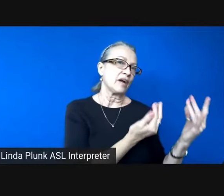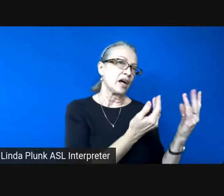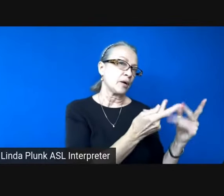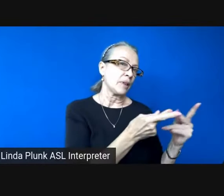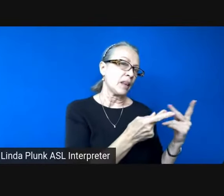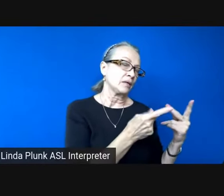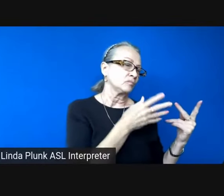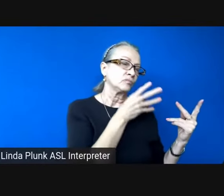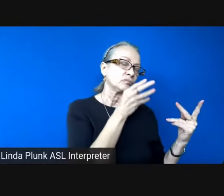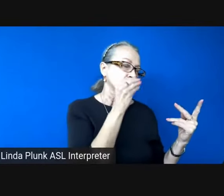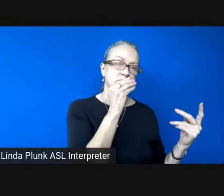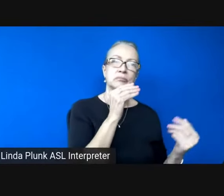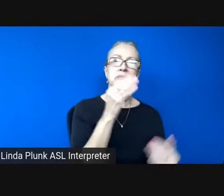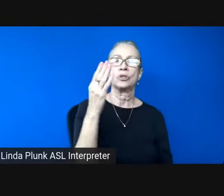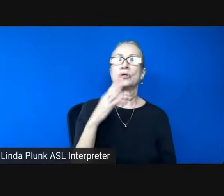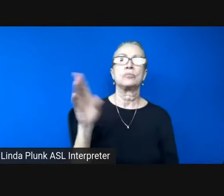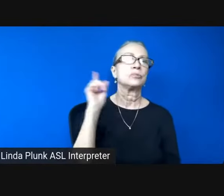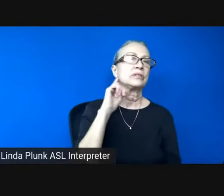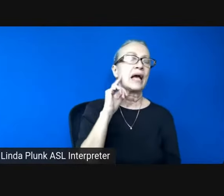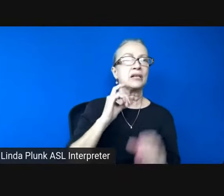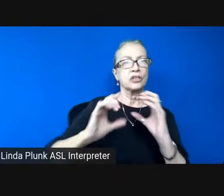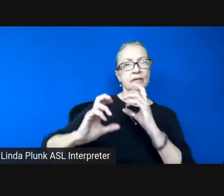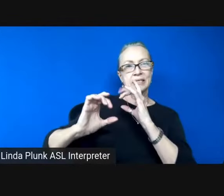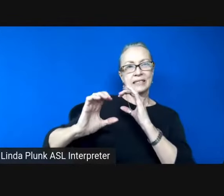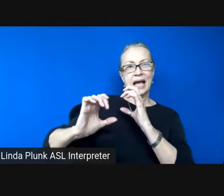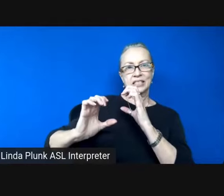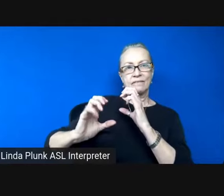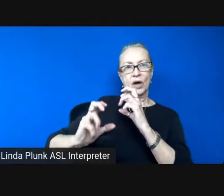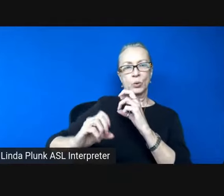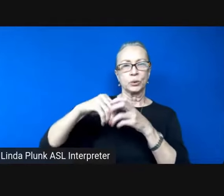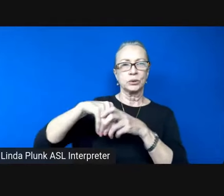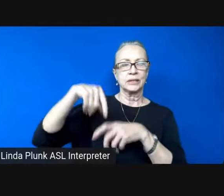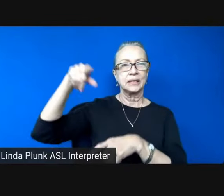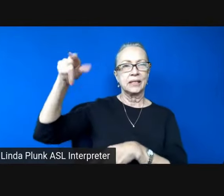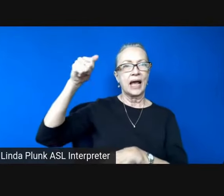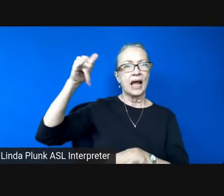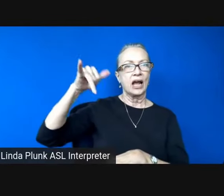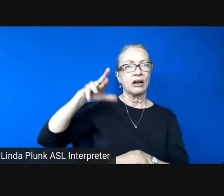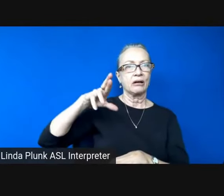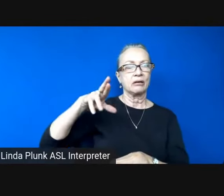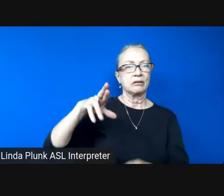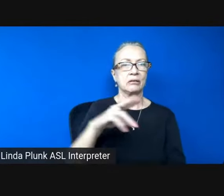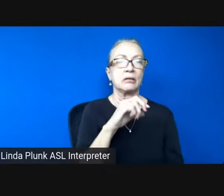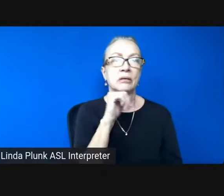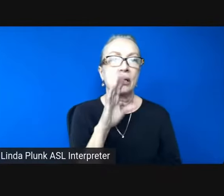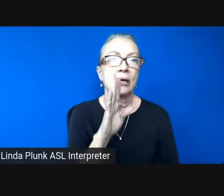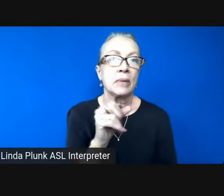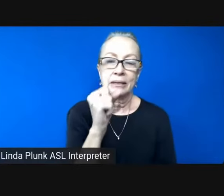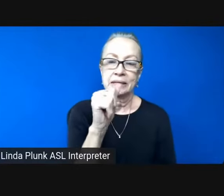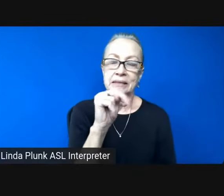blued notes of a saxophone in the air not by sand running through an